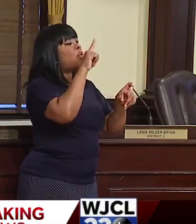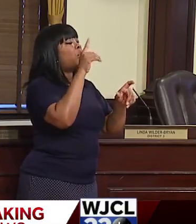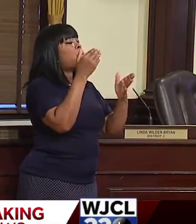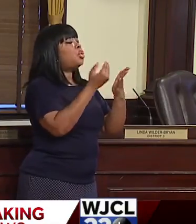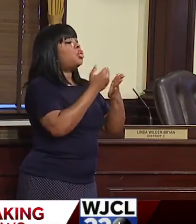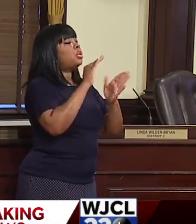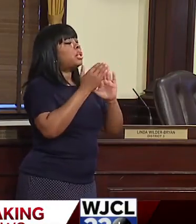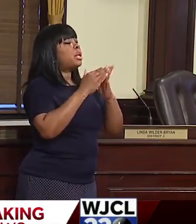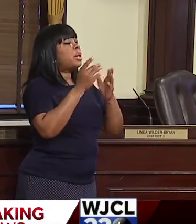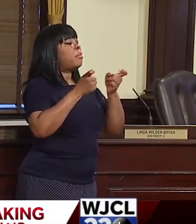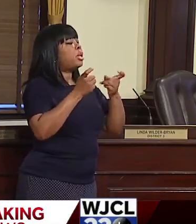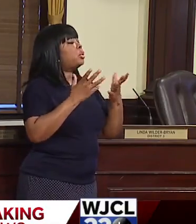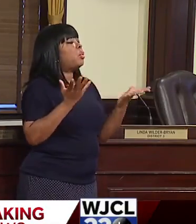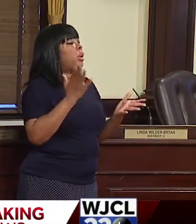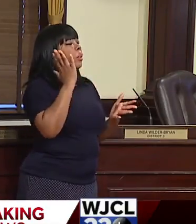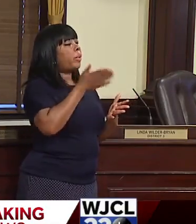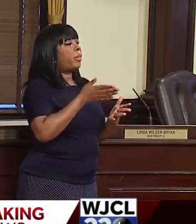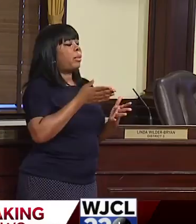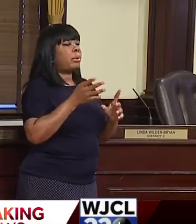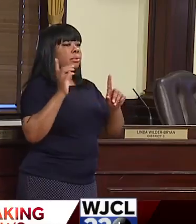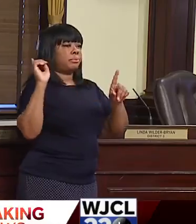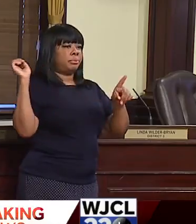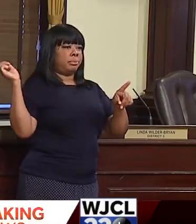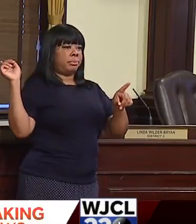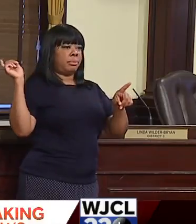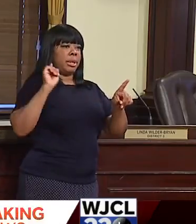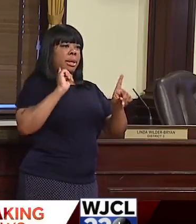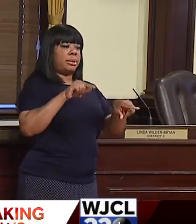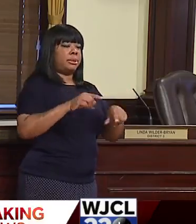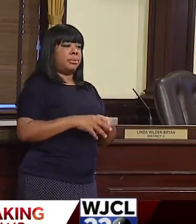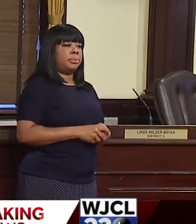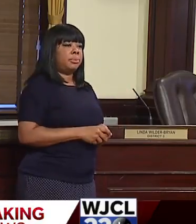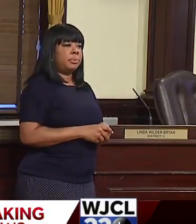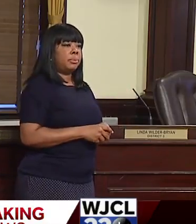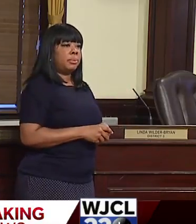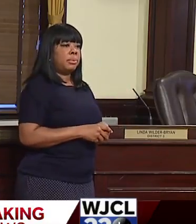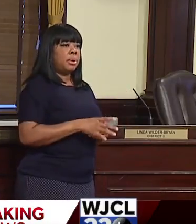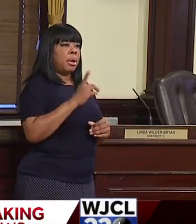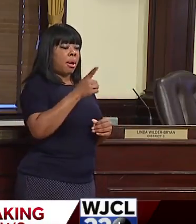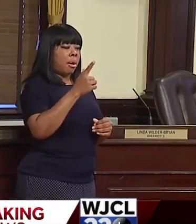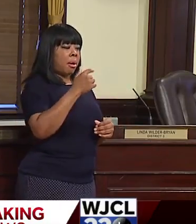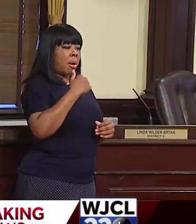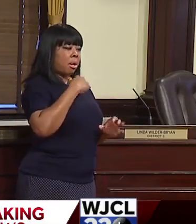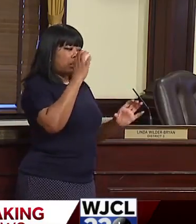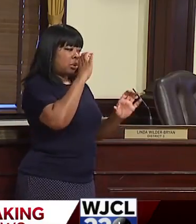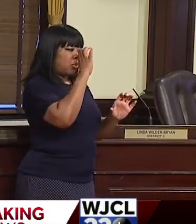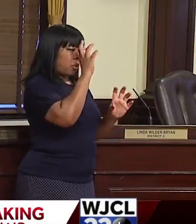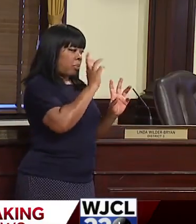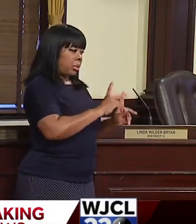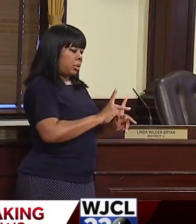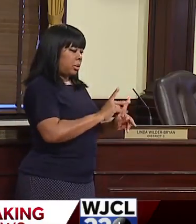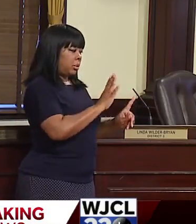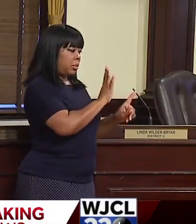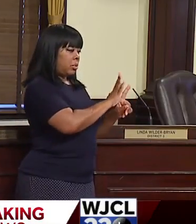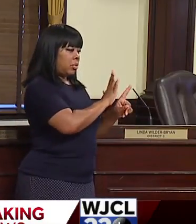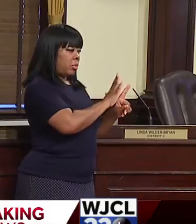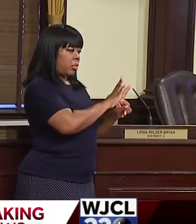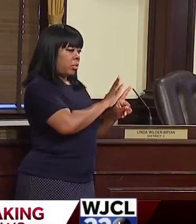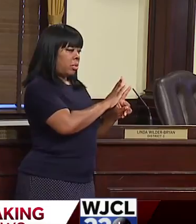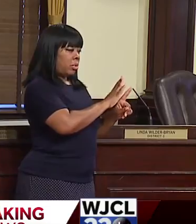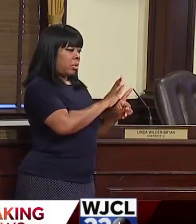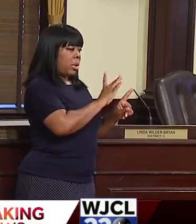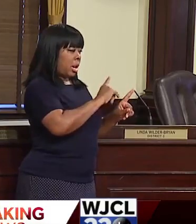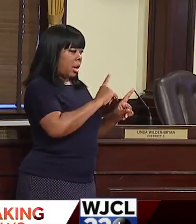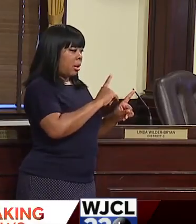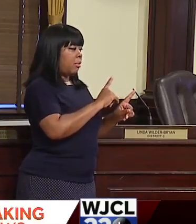Well, I think I think I'm I'm looking for someone personally that not only has a demonstrated track